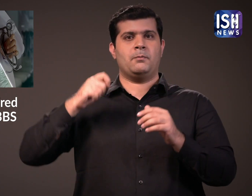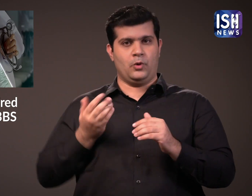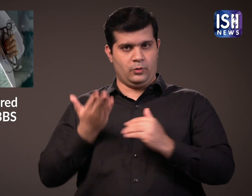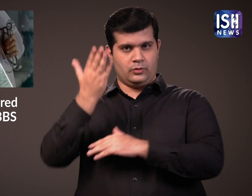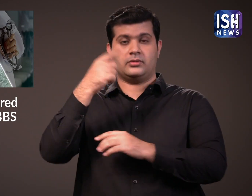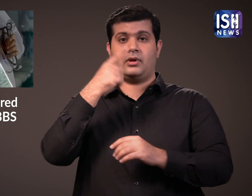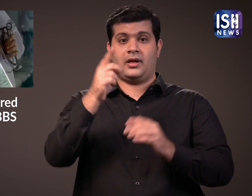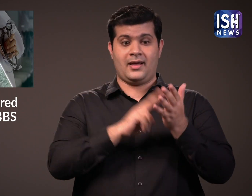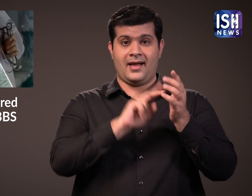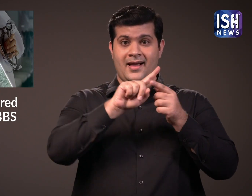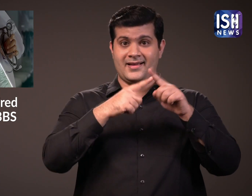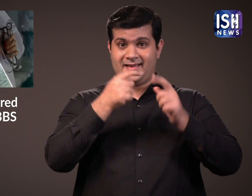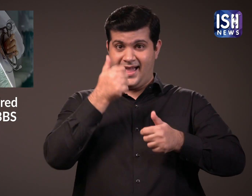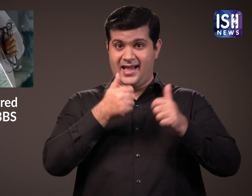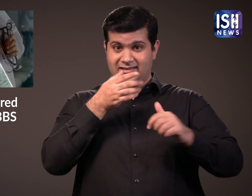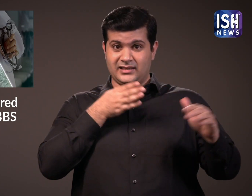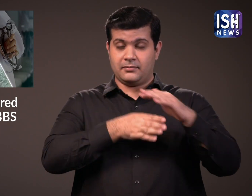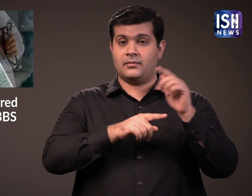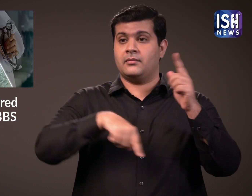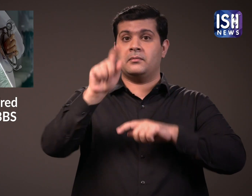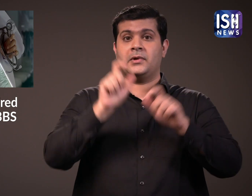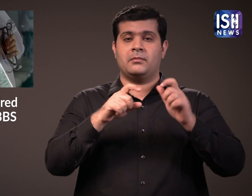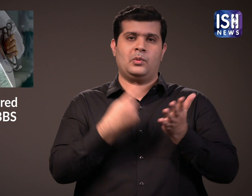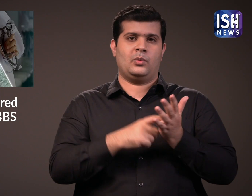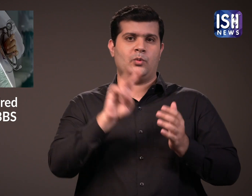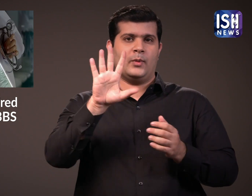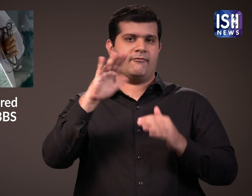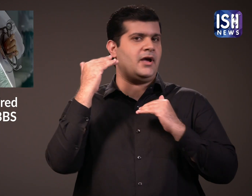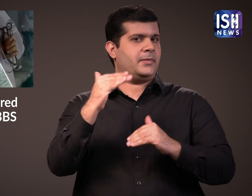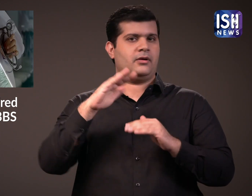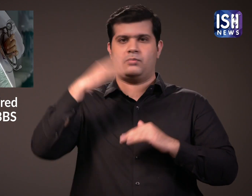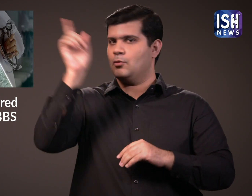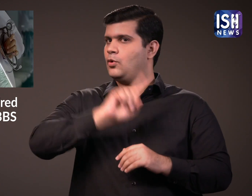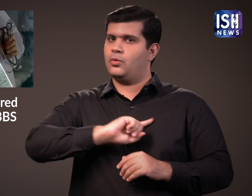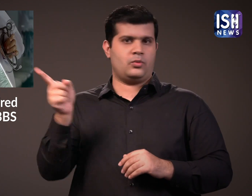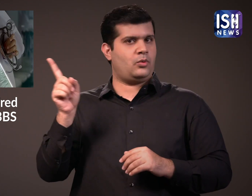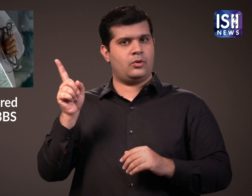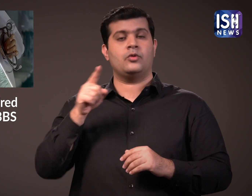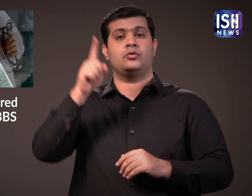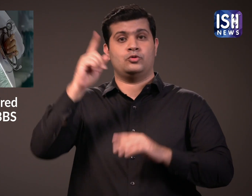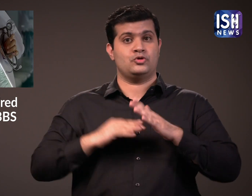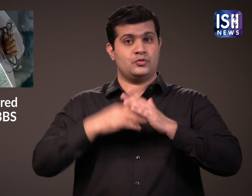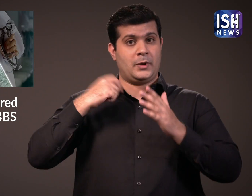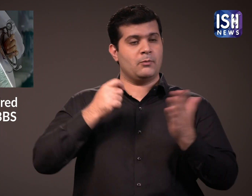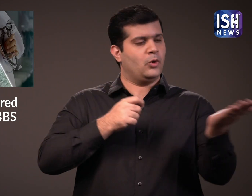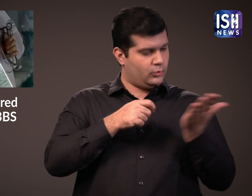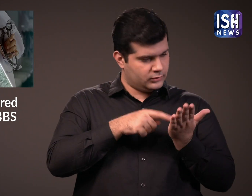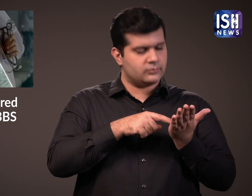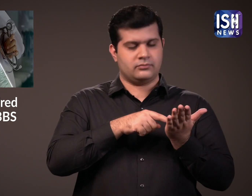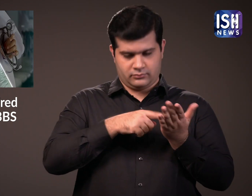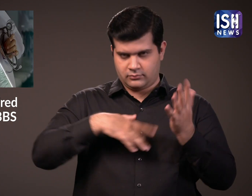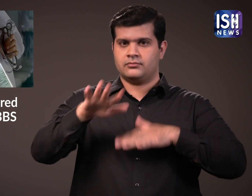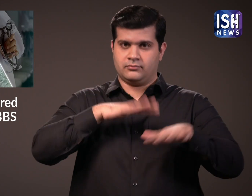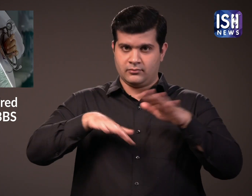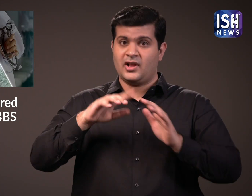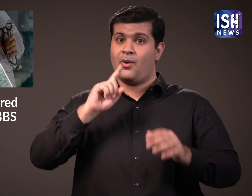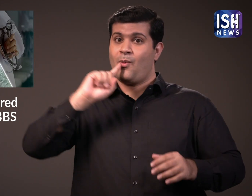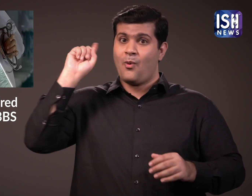Supreme Court in 2018 against the NEET exam's age limit. The case is going on and there is no verdict yet.